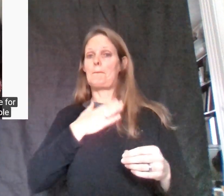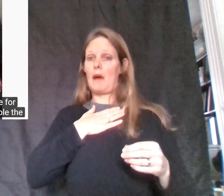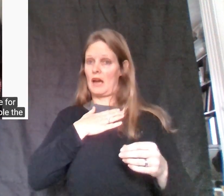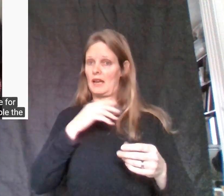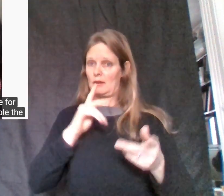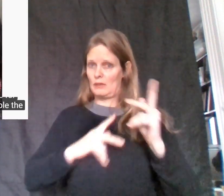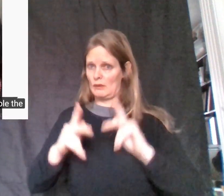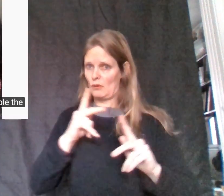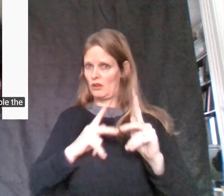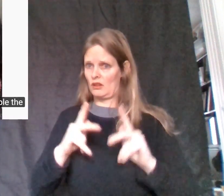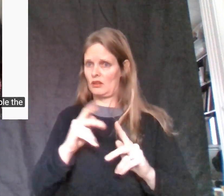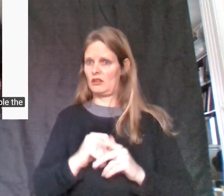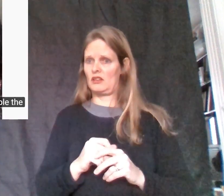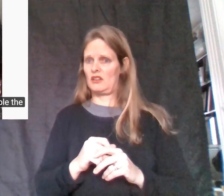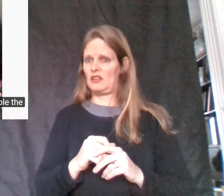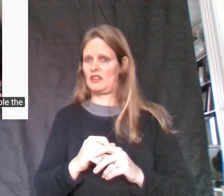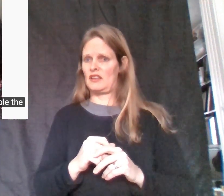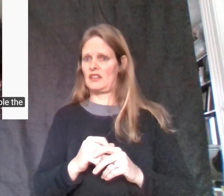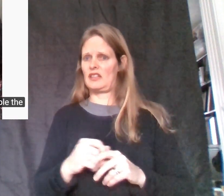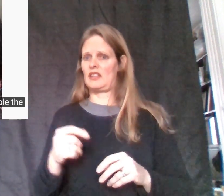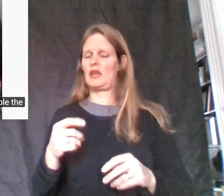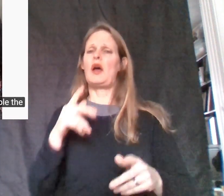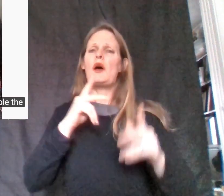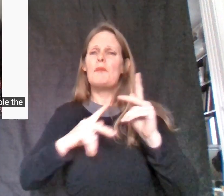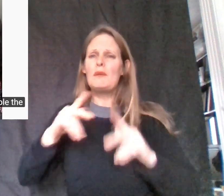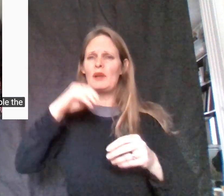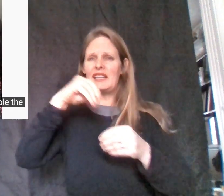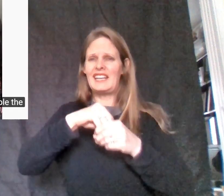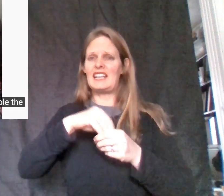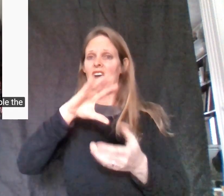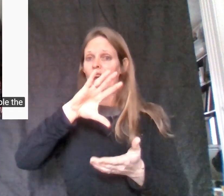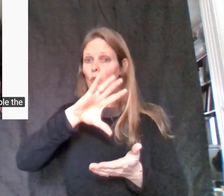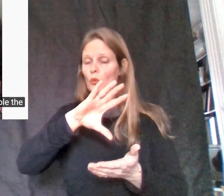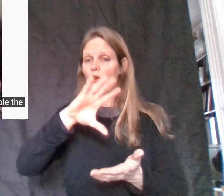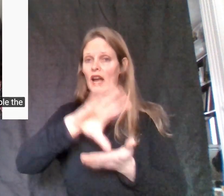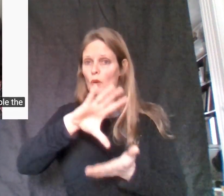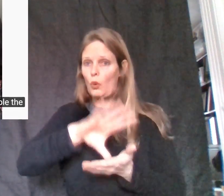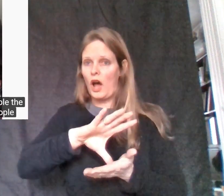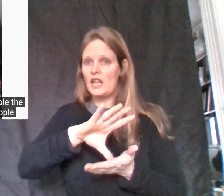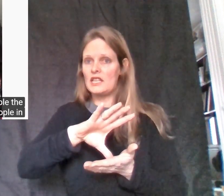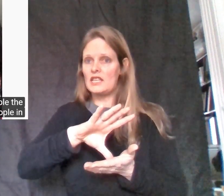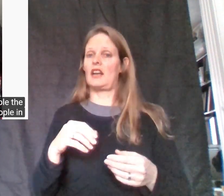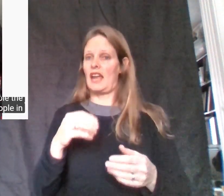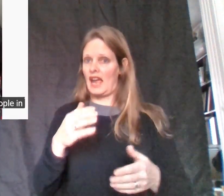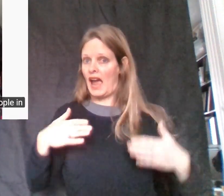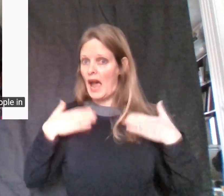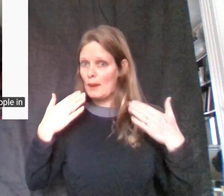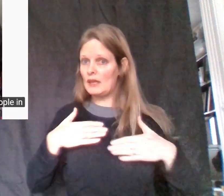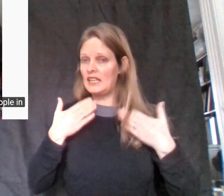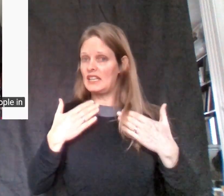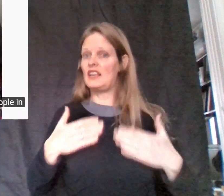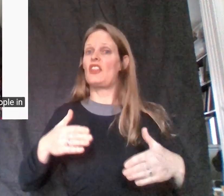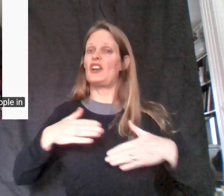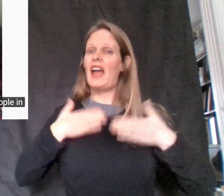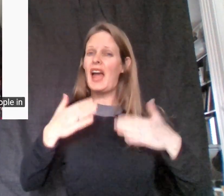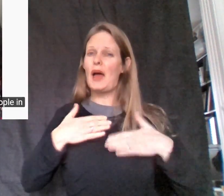The people in Iran are happy. The people in Iran are happy that